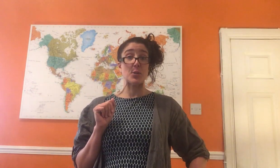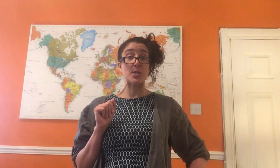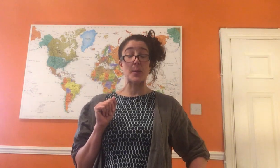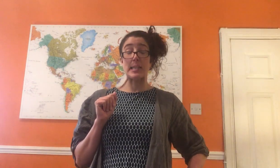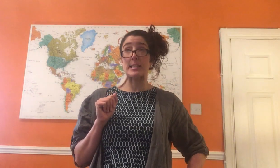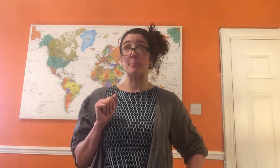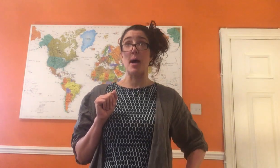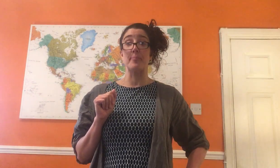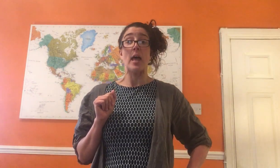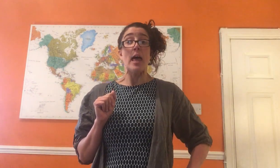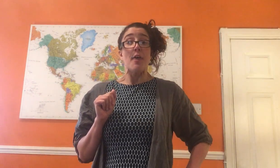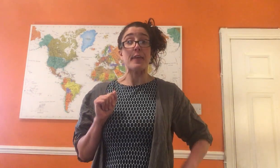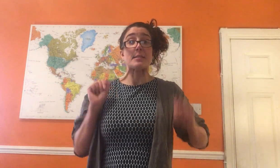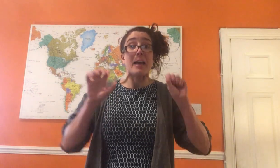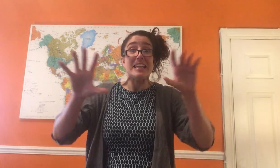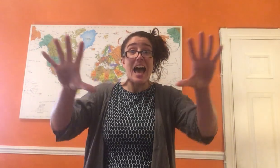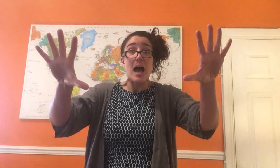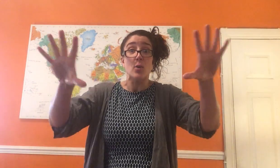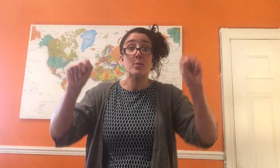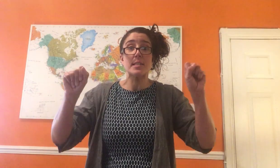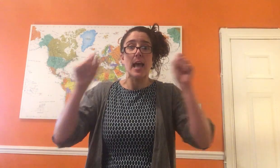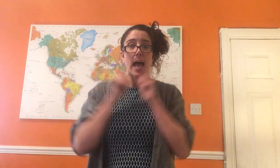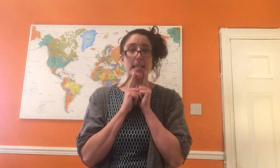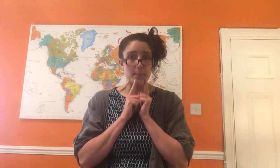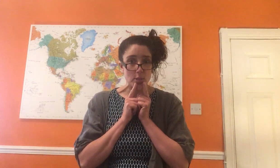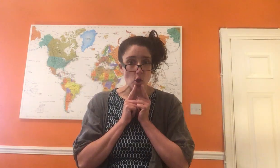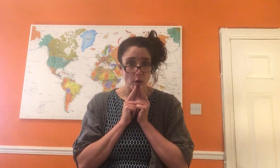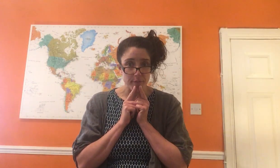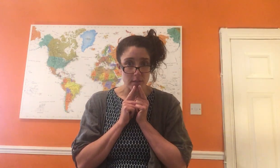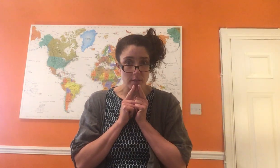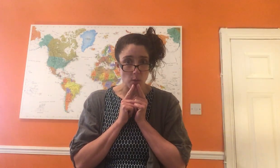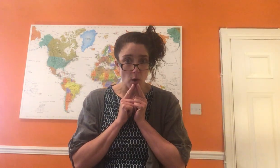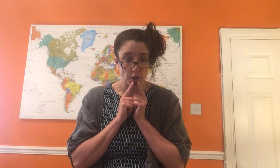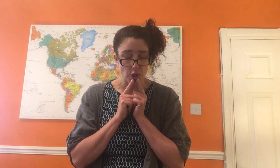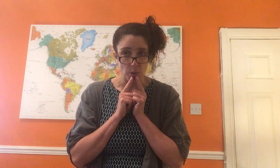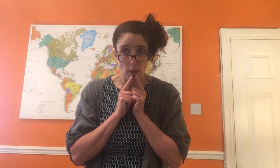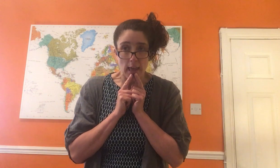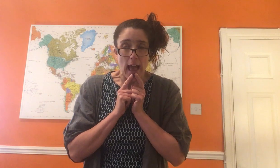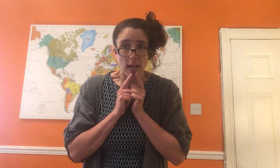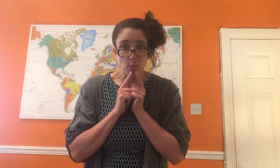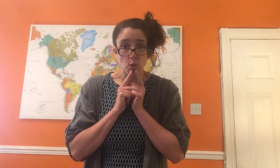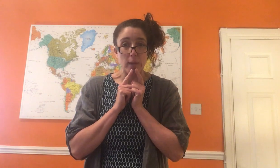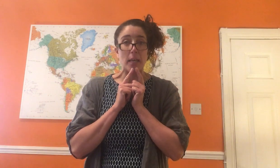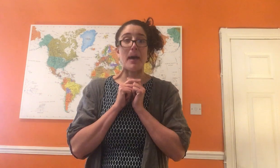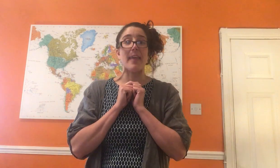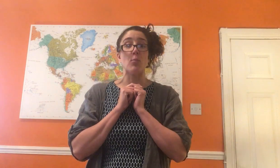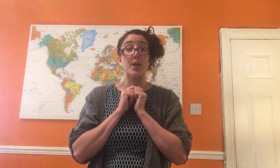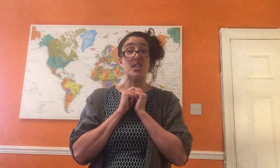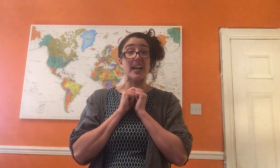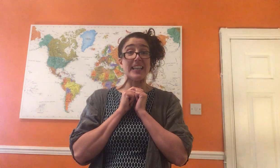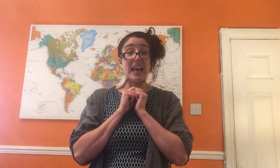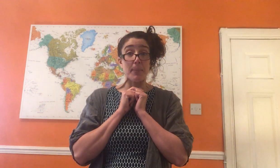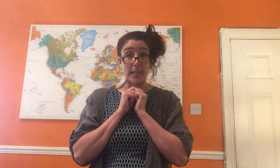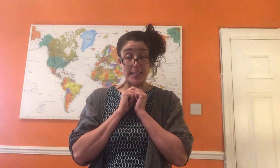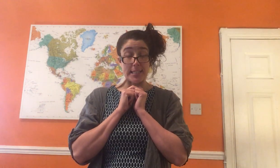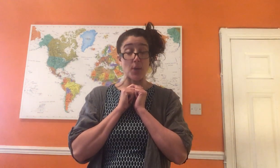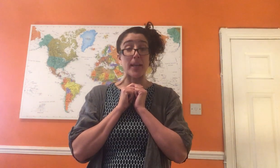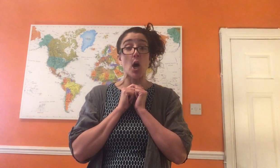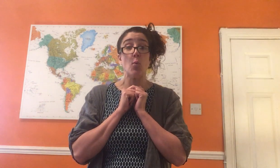you were doing some things about louds and some softs weren't you? And you were talking about that word dynamics. So in our